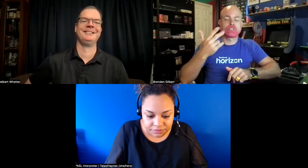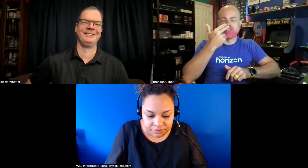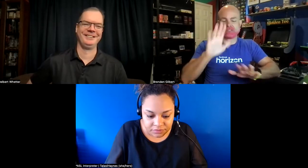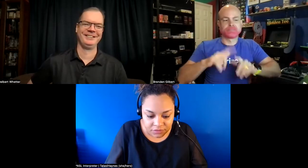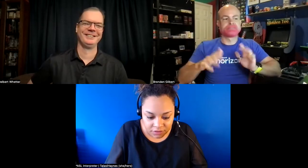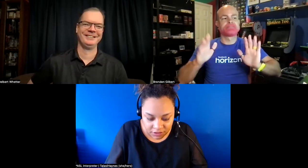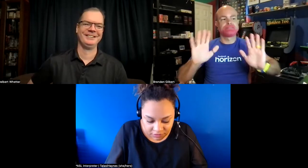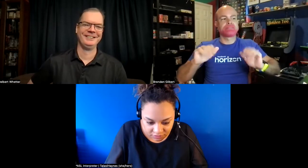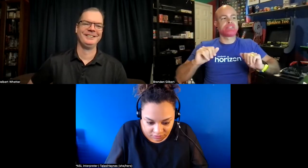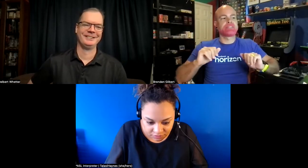sorry i can't see here